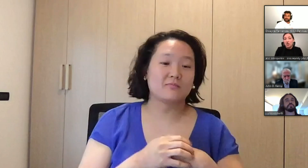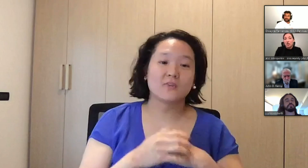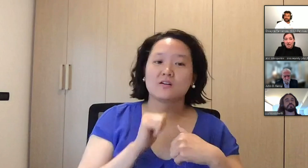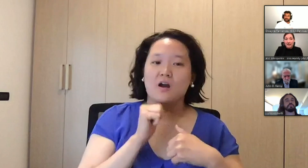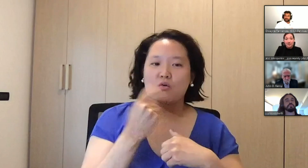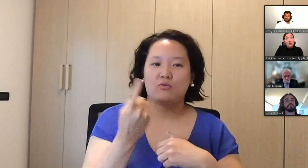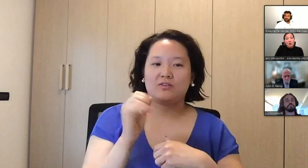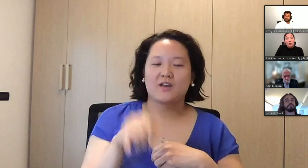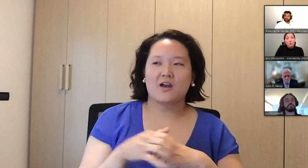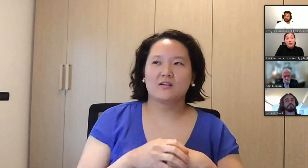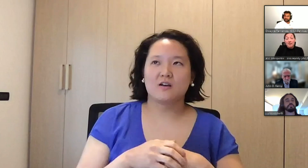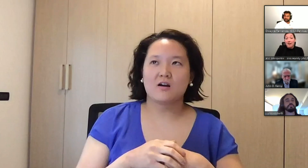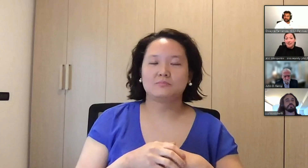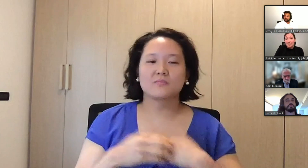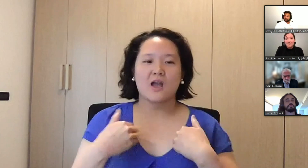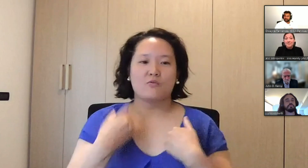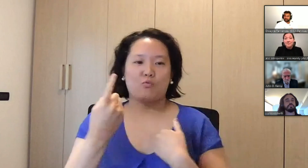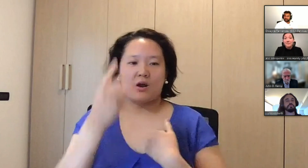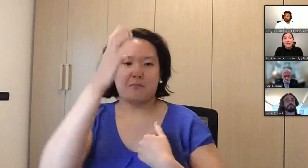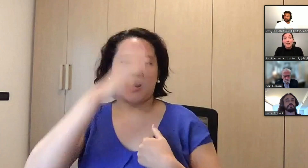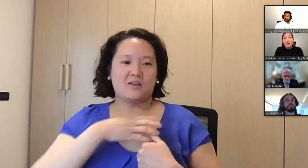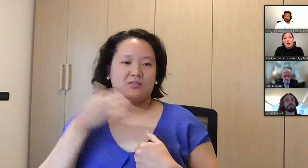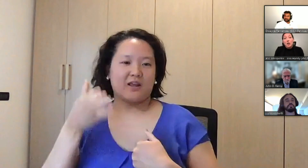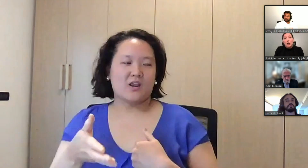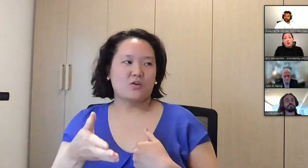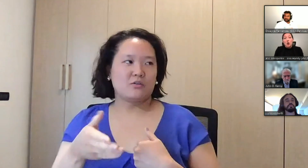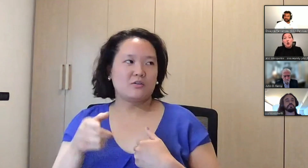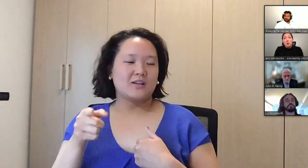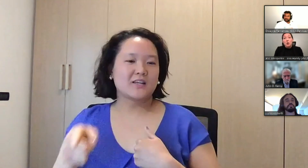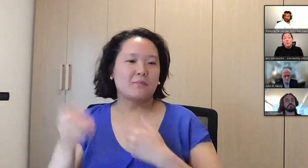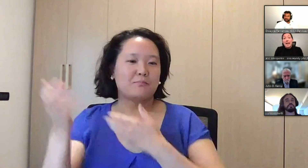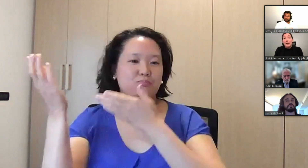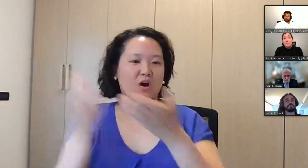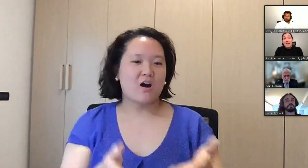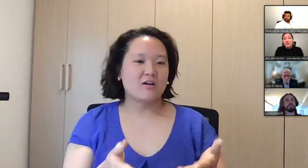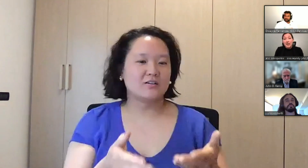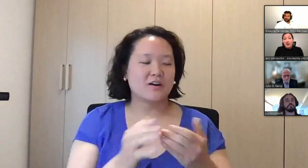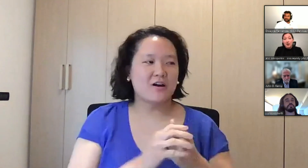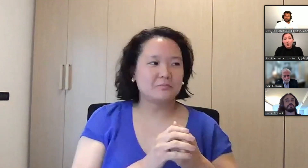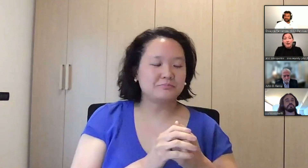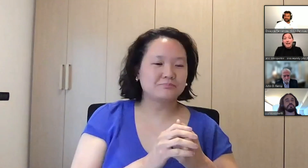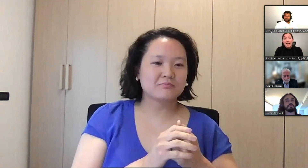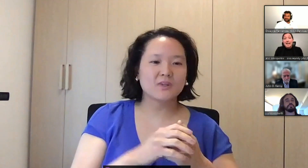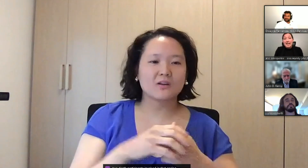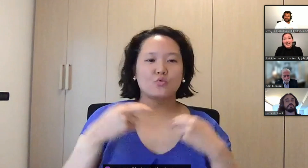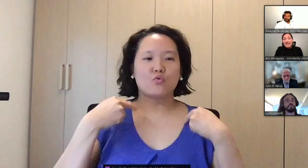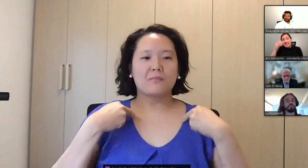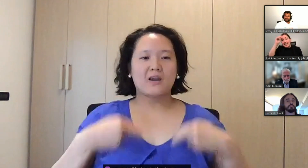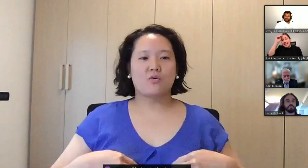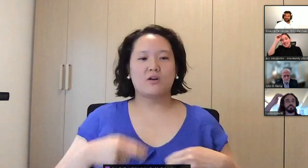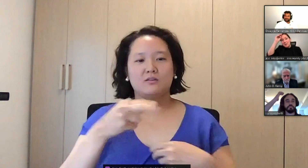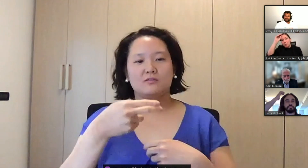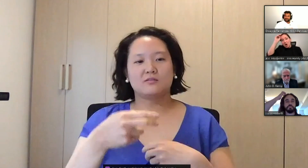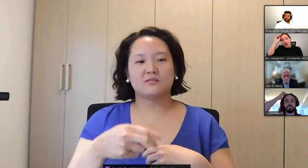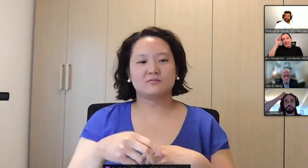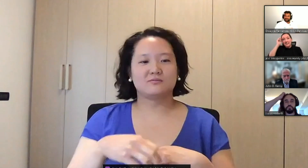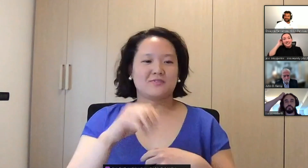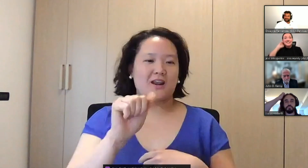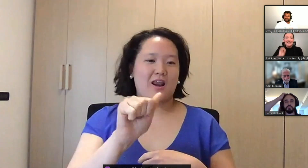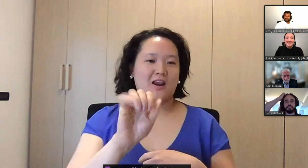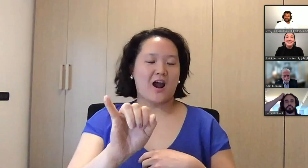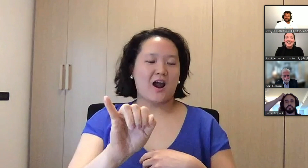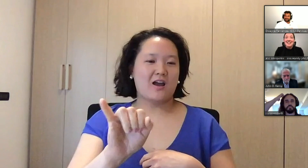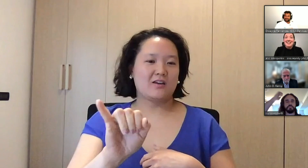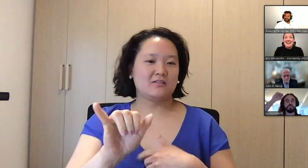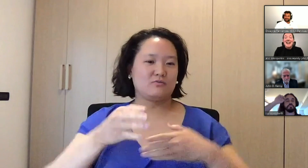analog astronaut training, which was awesome. So we had a man there, and he brought